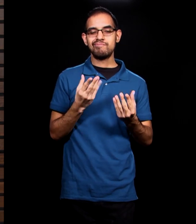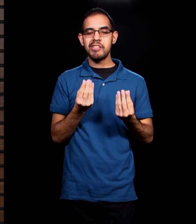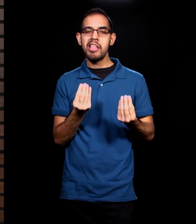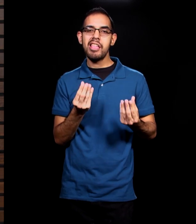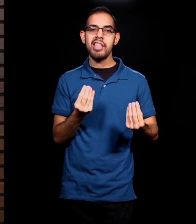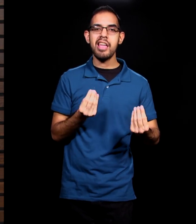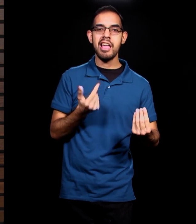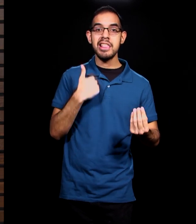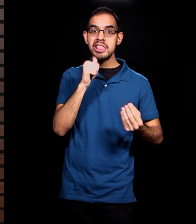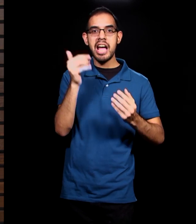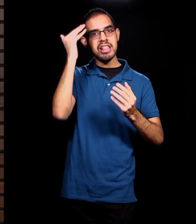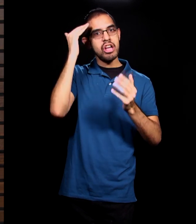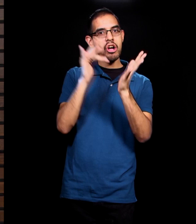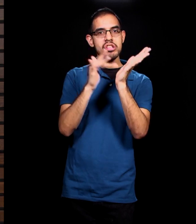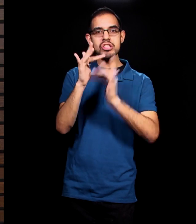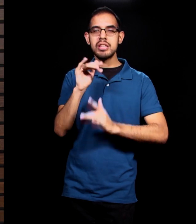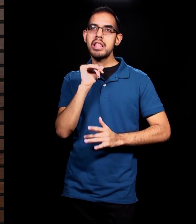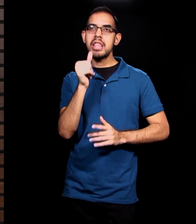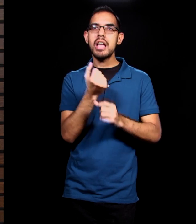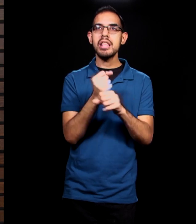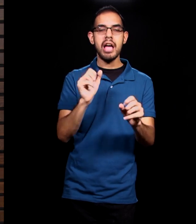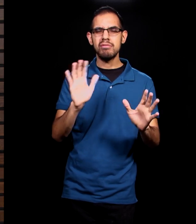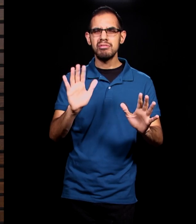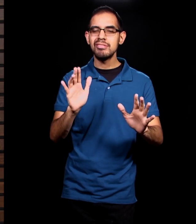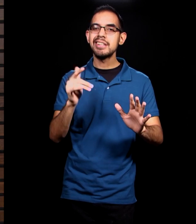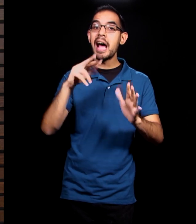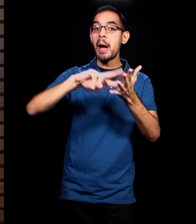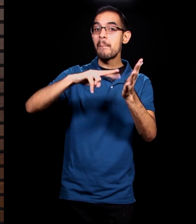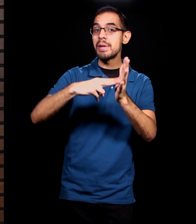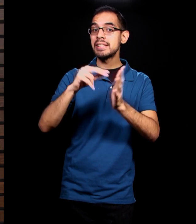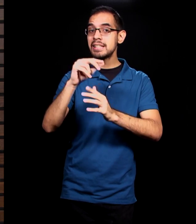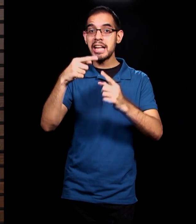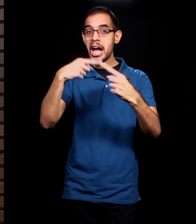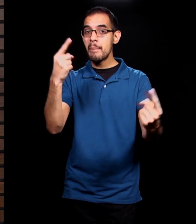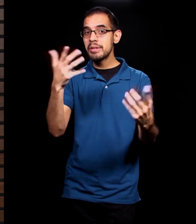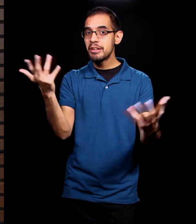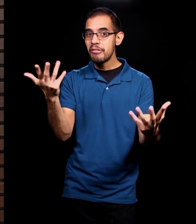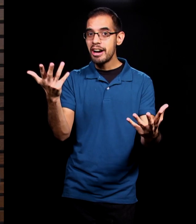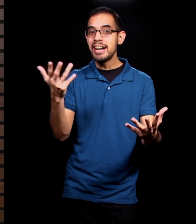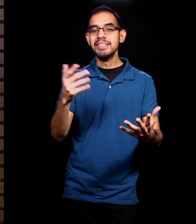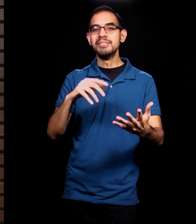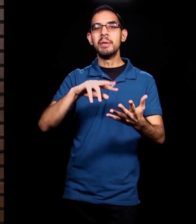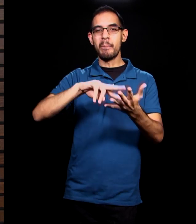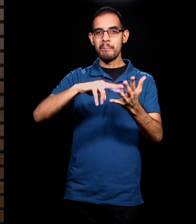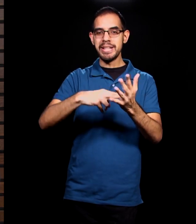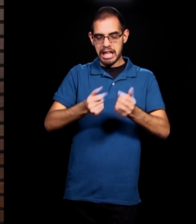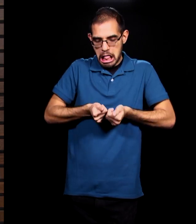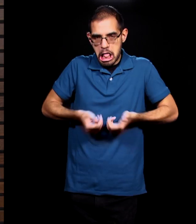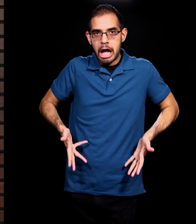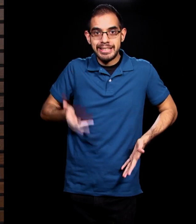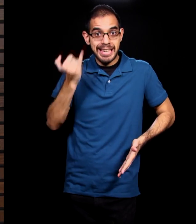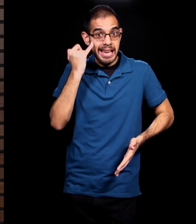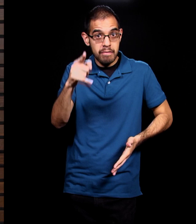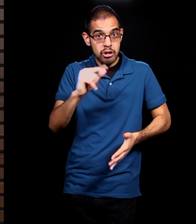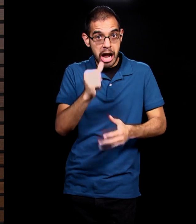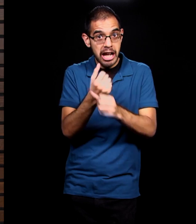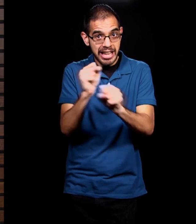Jesus. The opposite of saved is not unsaved. The opposite of saved is indeed lost. When Adam sinned, he became